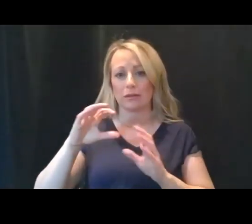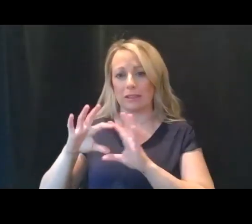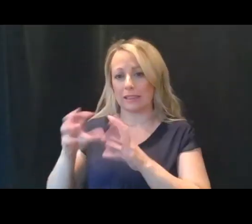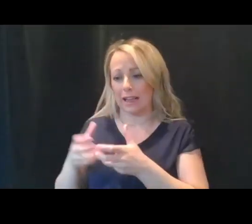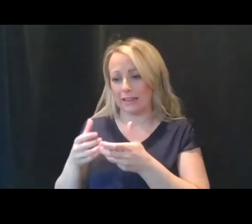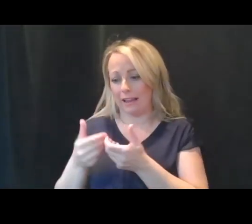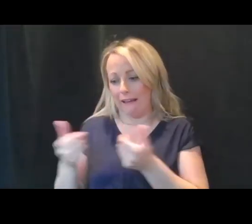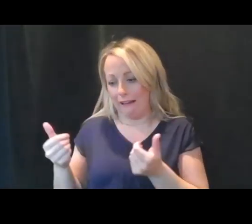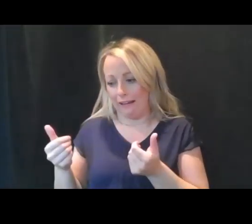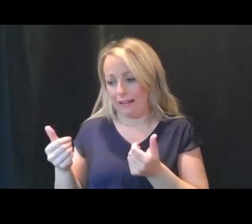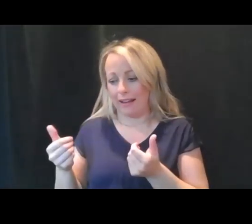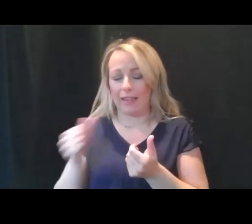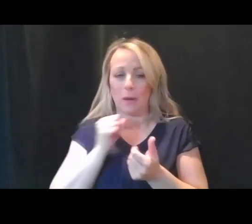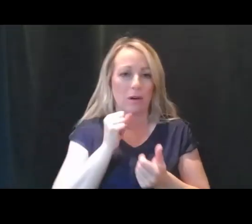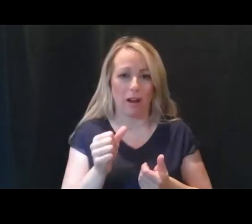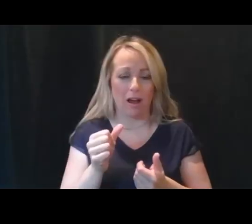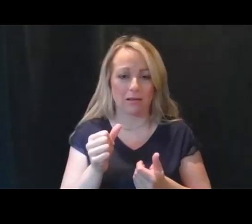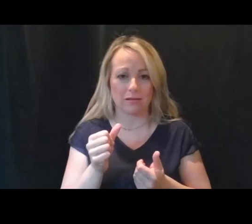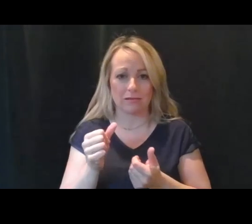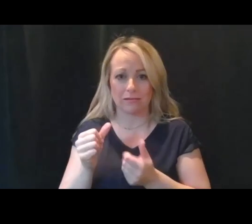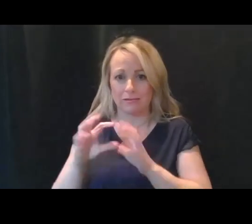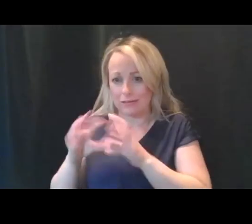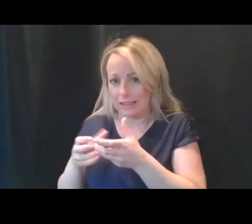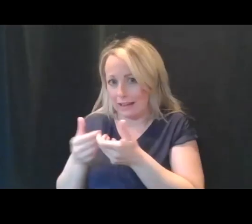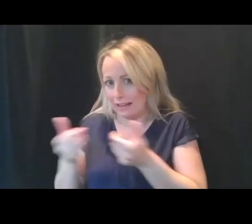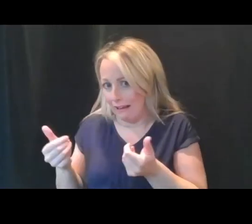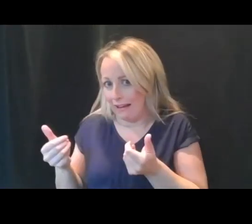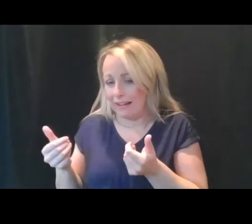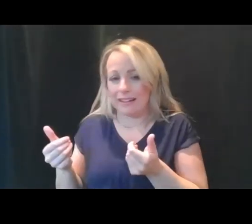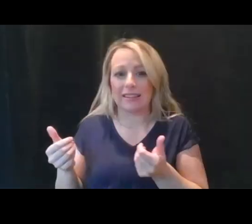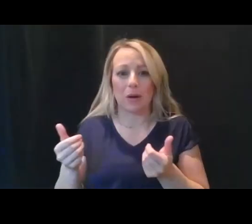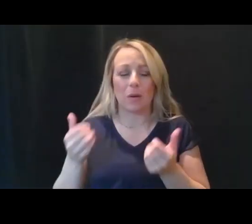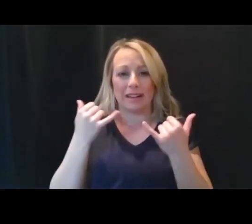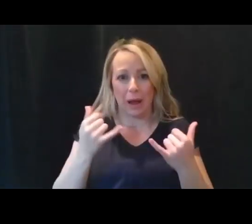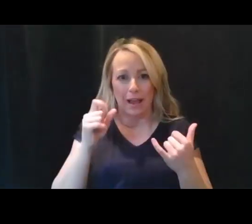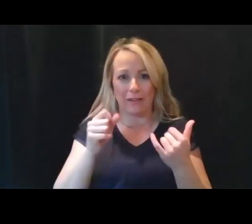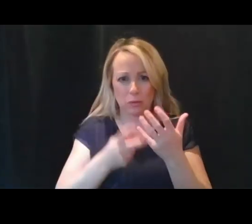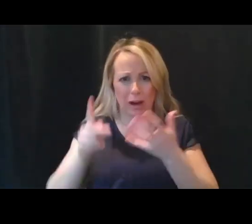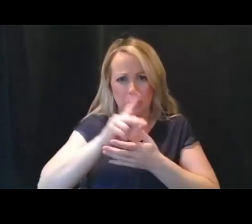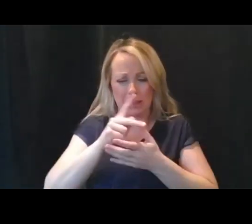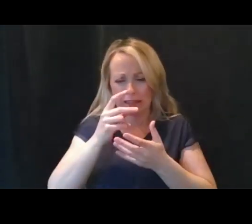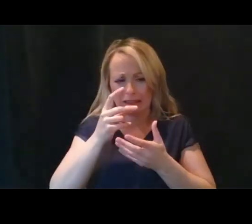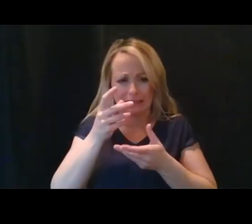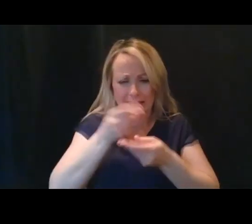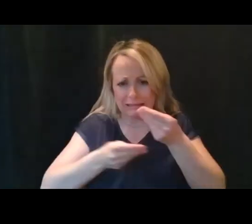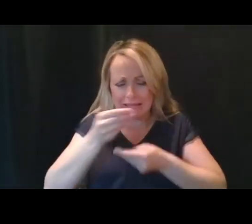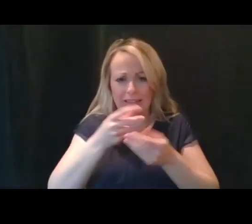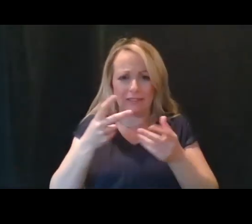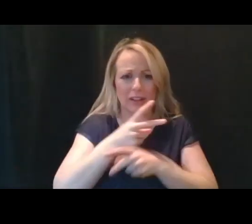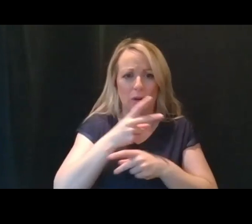levels, and they were not the result of prioritizing second doses mean there will be fewer first dose